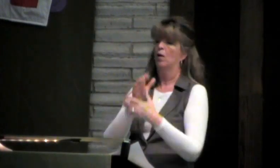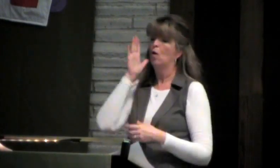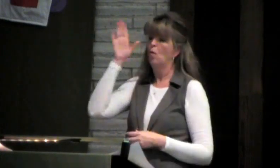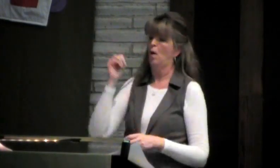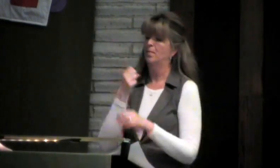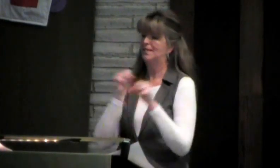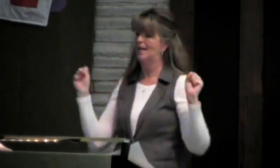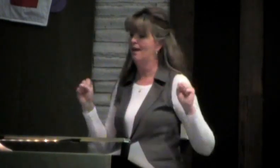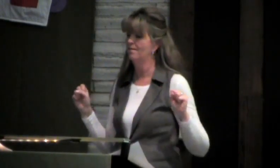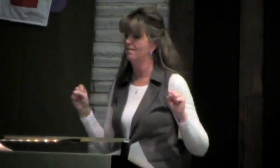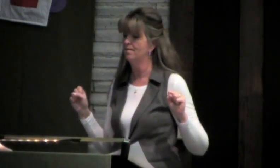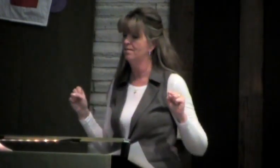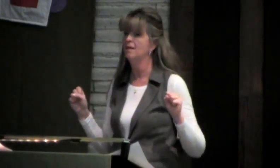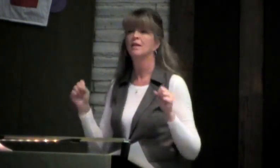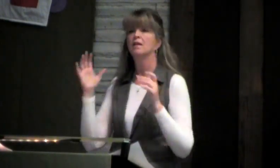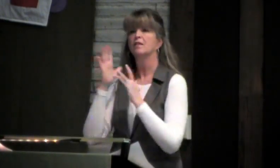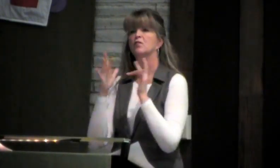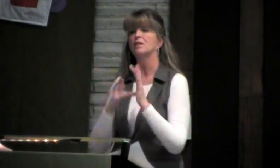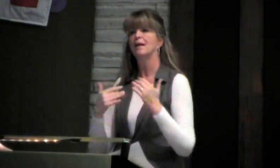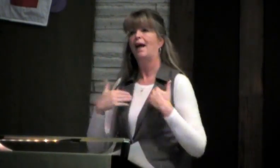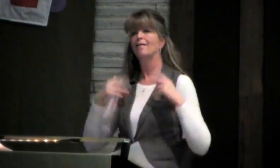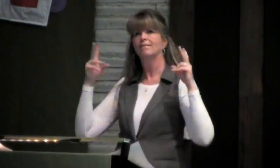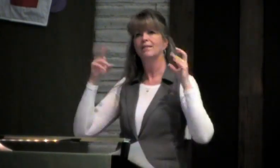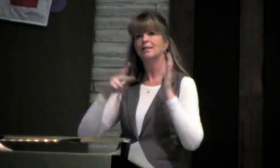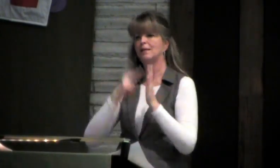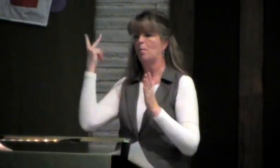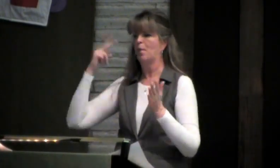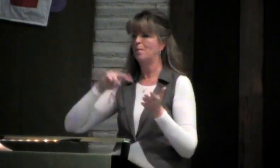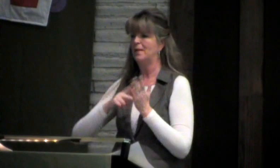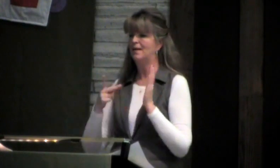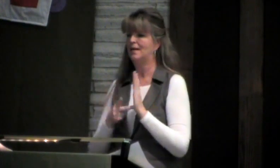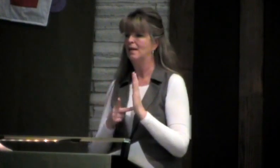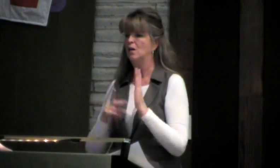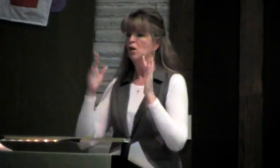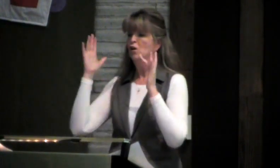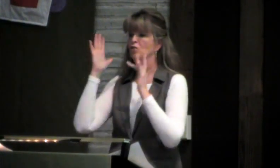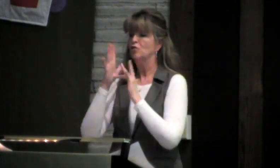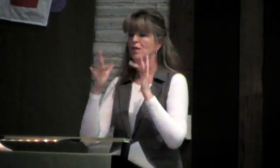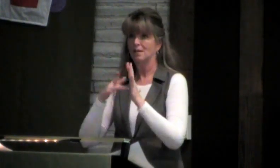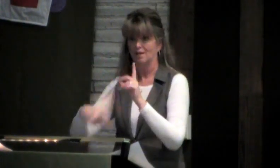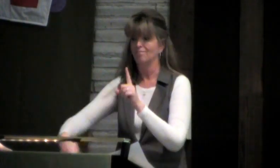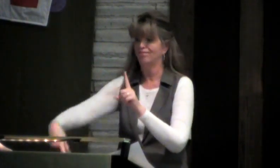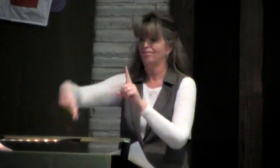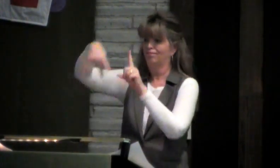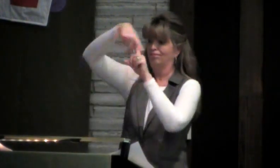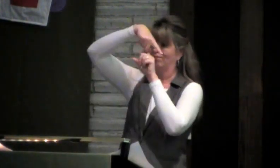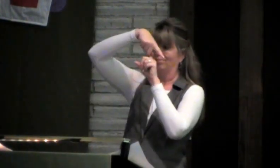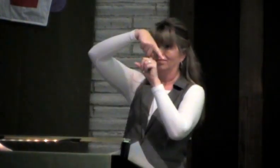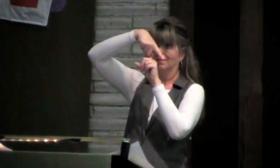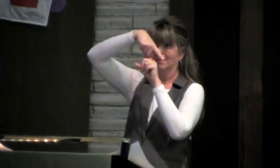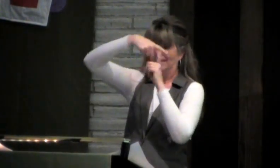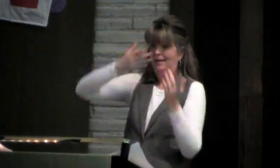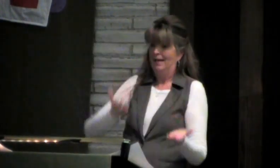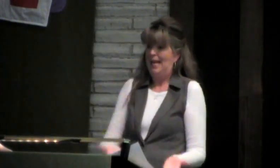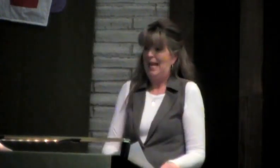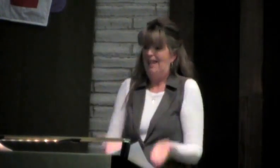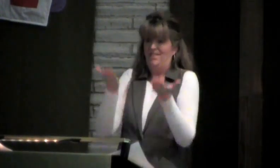so that those who look on me will believe and be saved. Now, Jesus had a double meaning in this. He would be lifted up on the